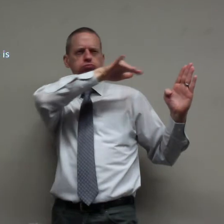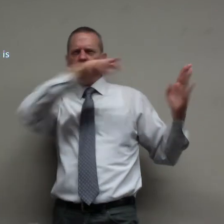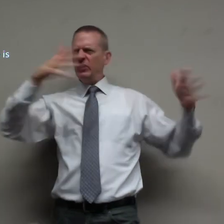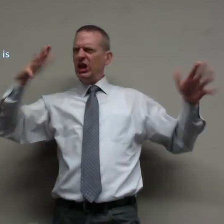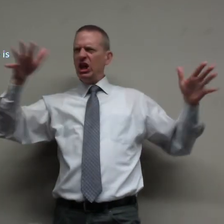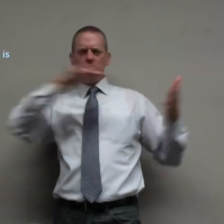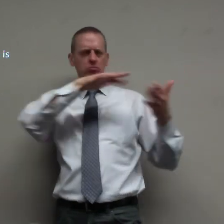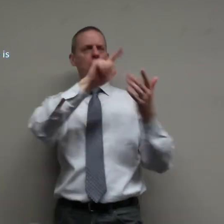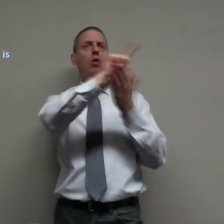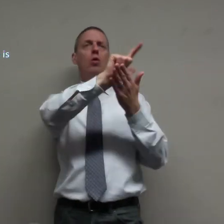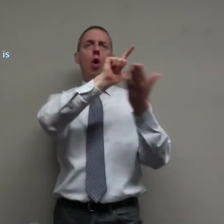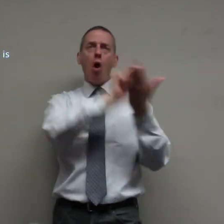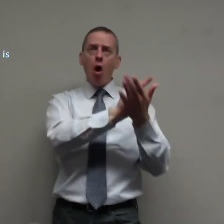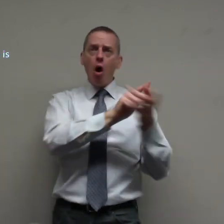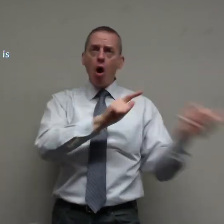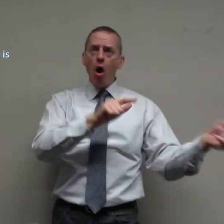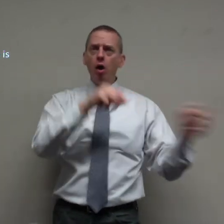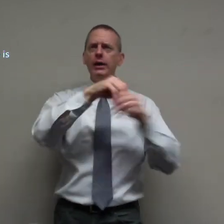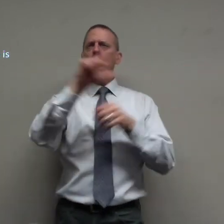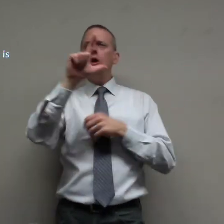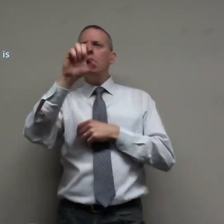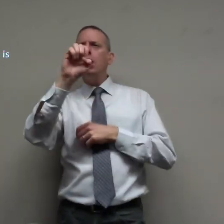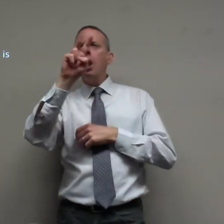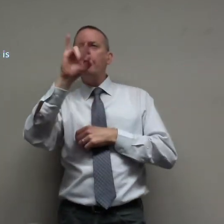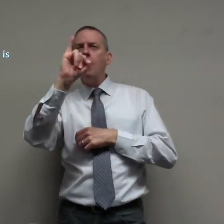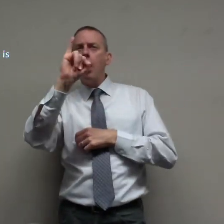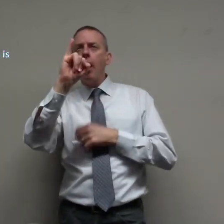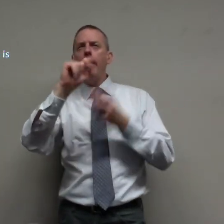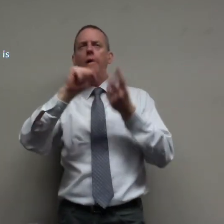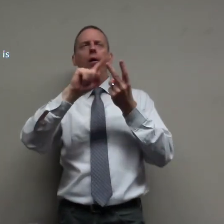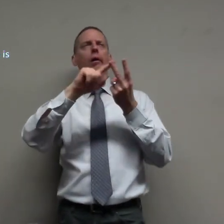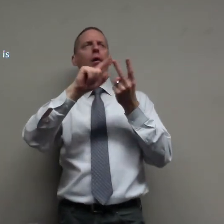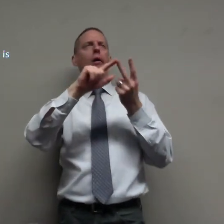studied it all it is the law and in Levi